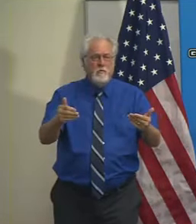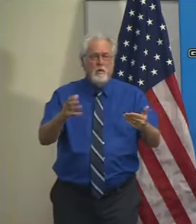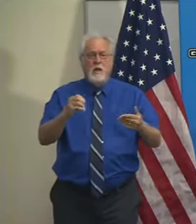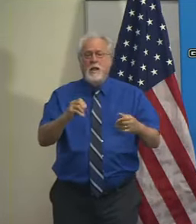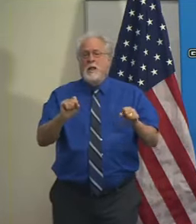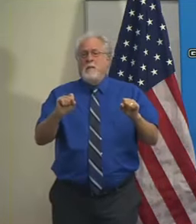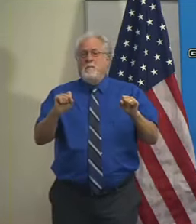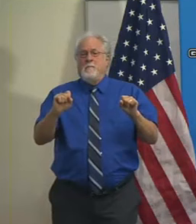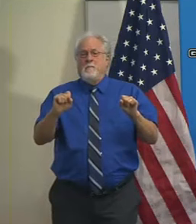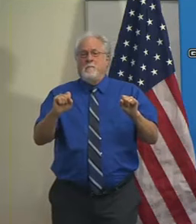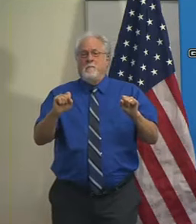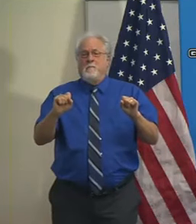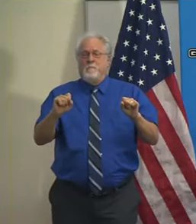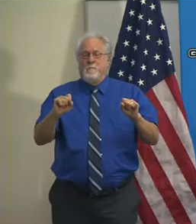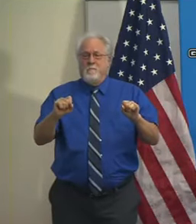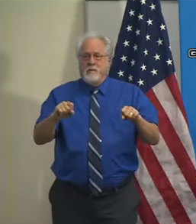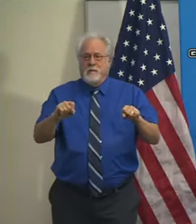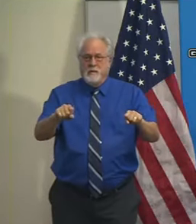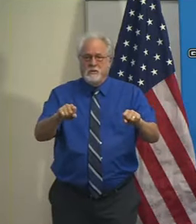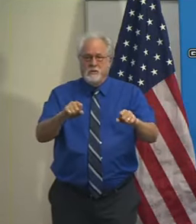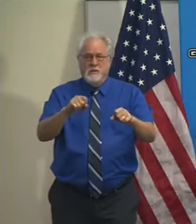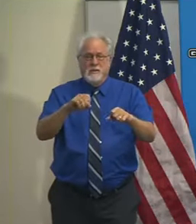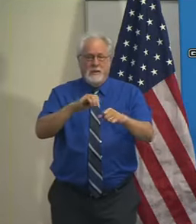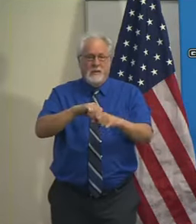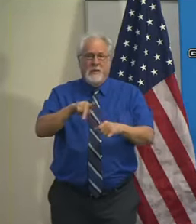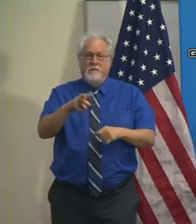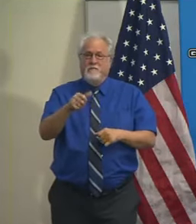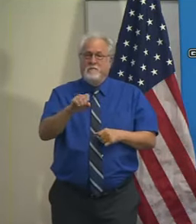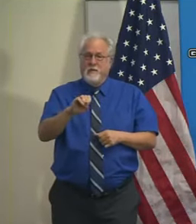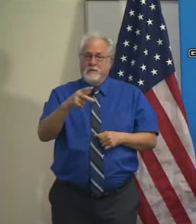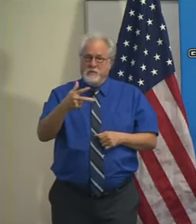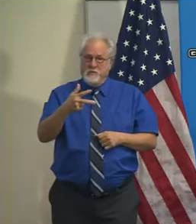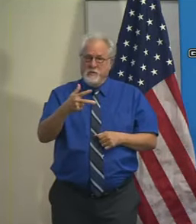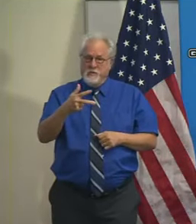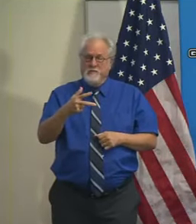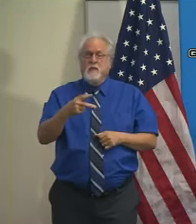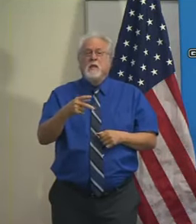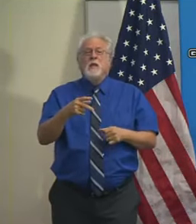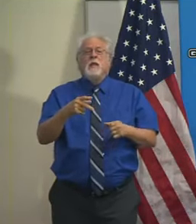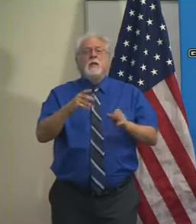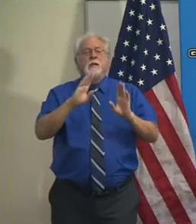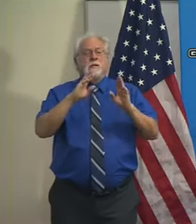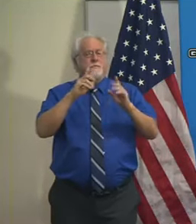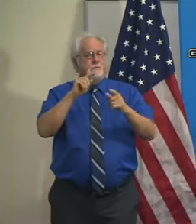potentially in phase three, and I want to address that briefly.